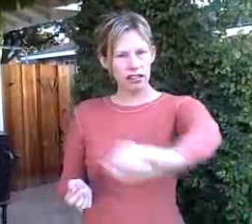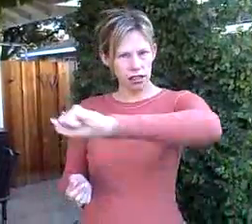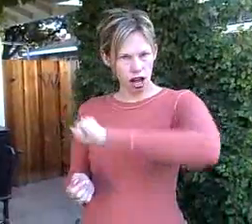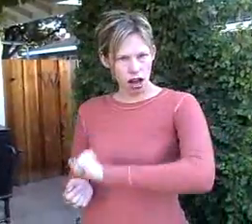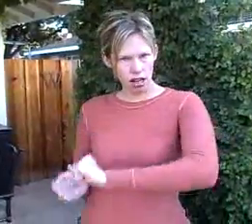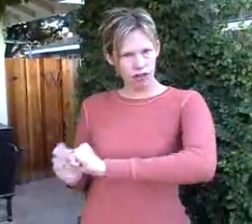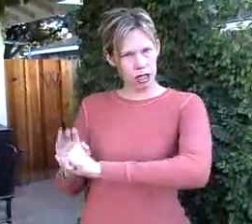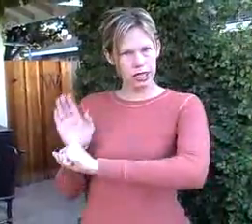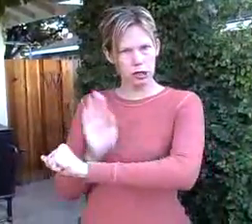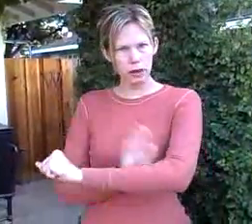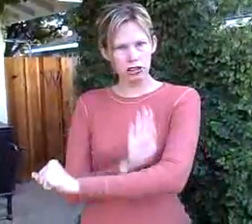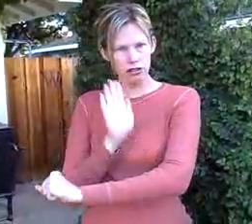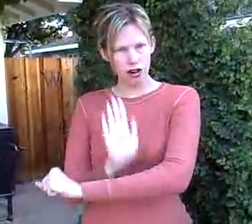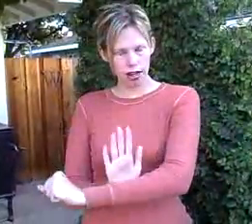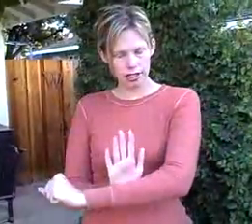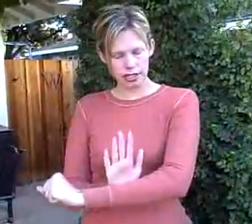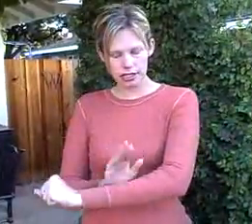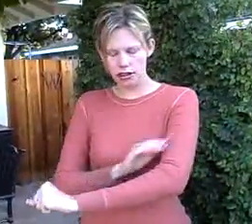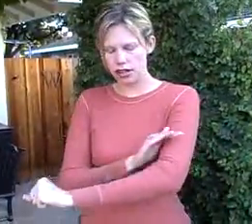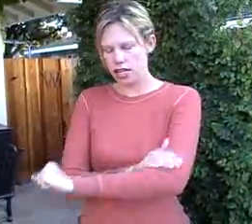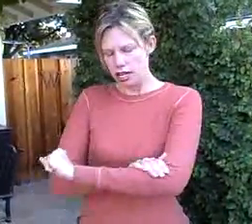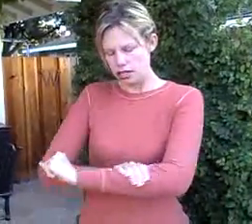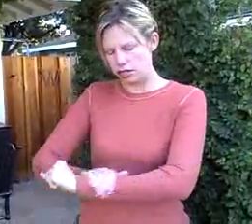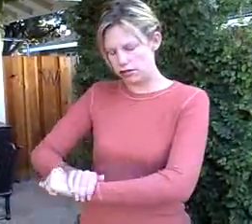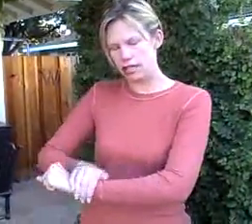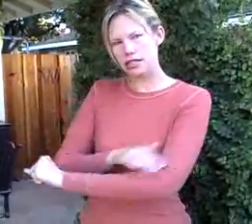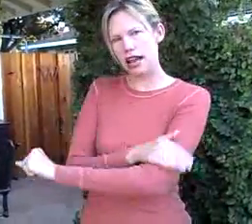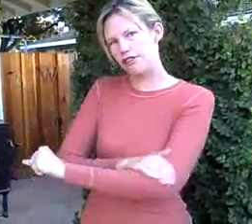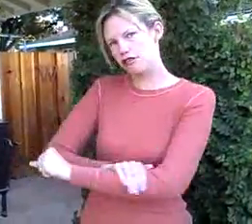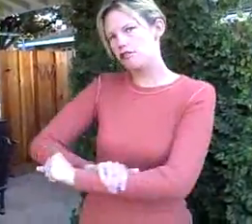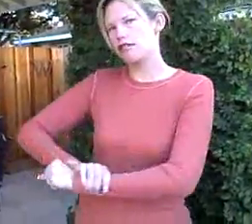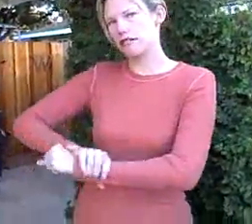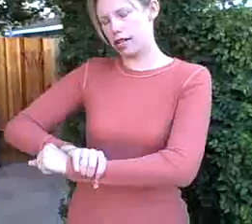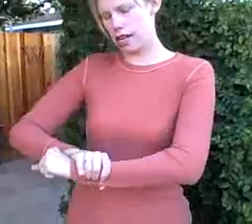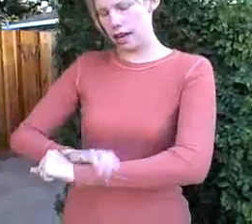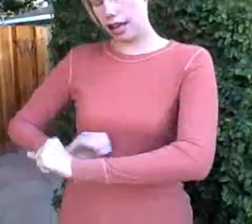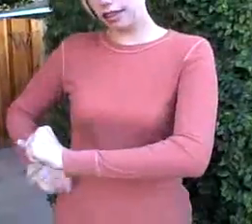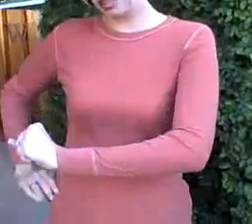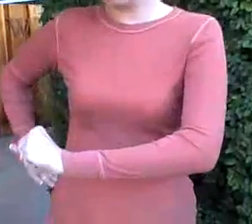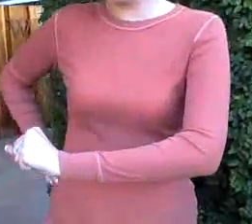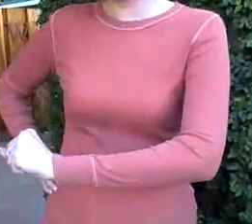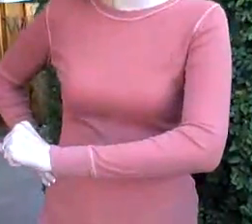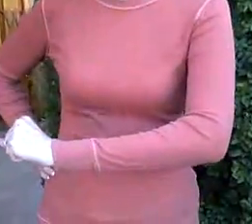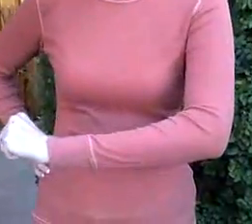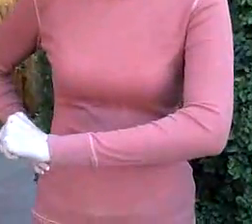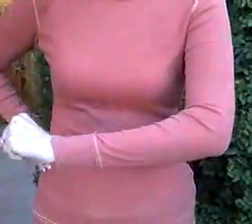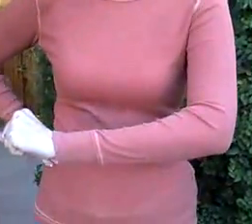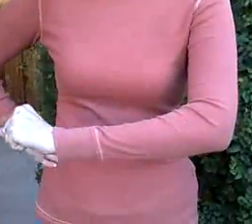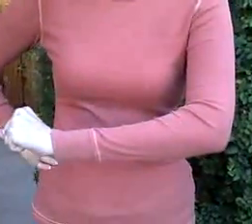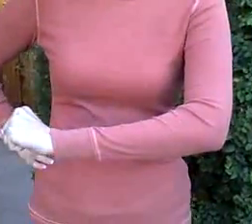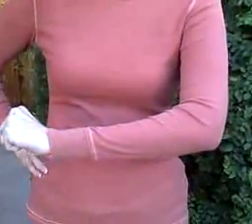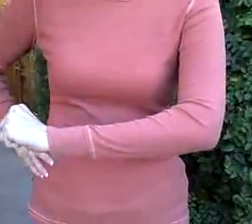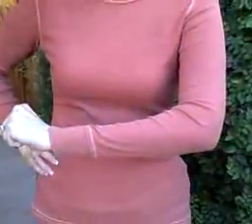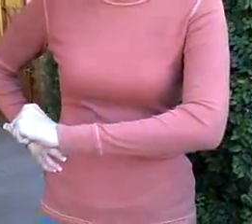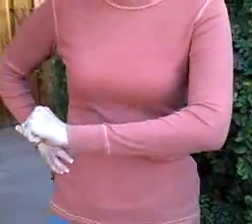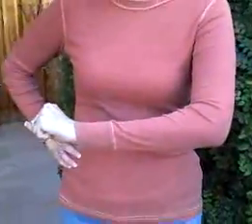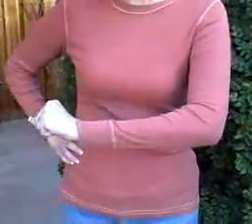a log for our speckled frogs to sit on. So let's have your arm, okay? I think that would be a good log. A log is like a tree branch, you know?